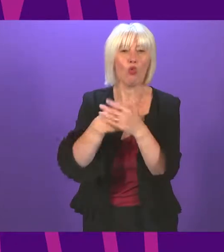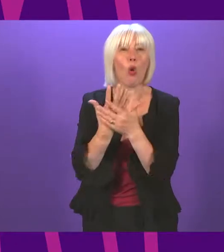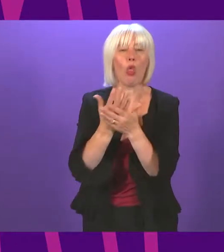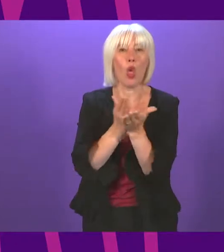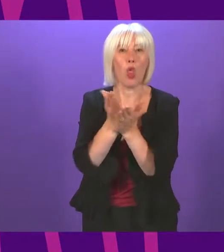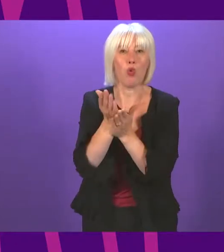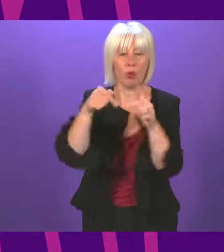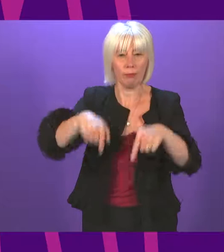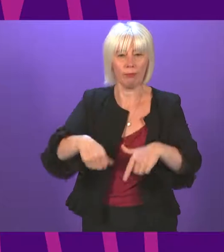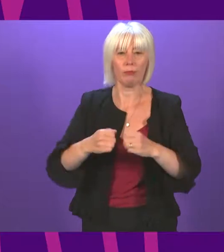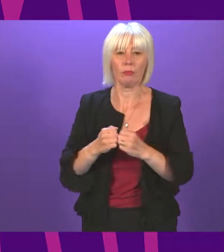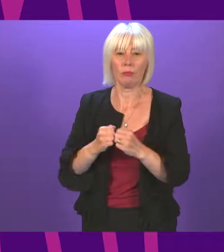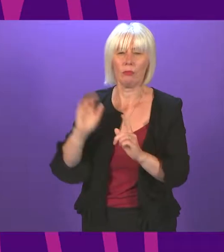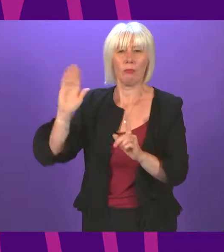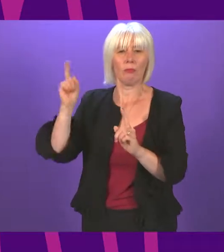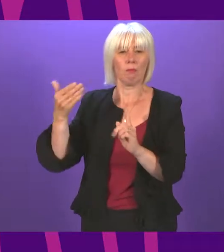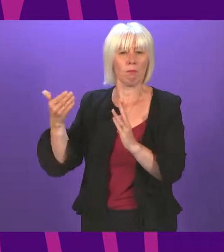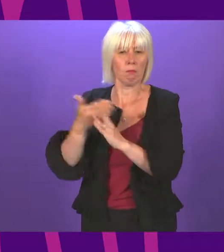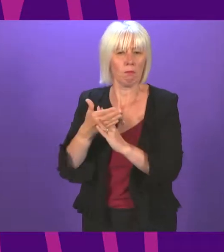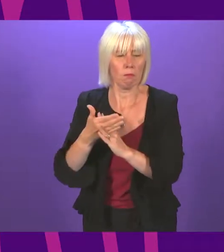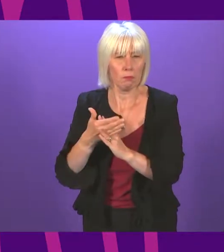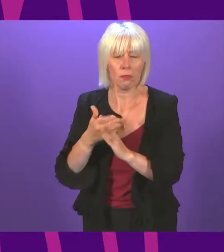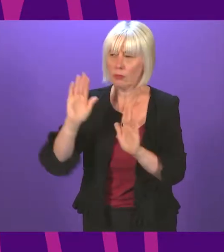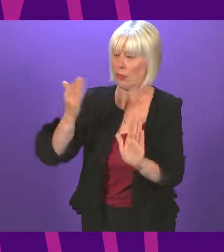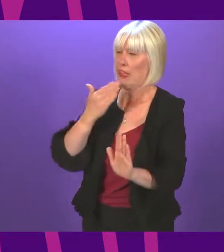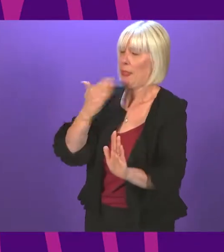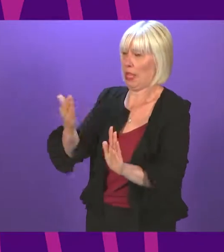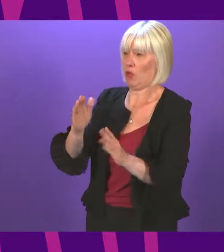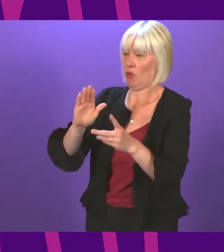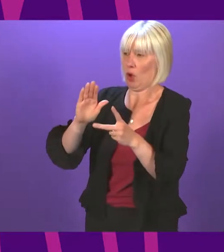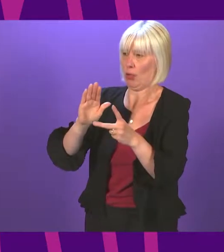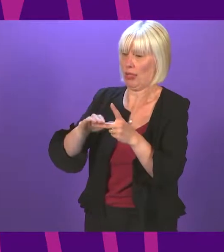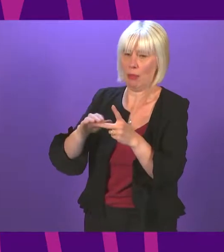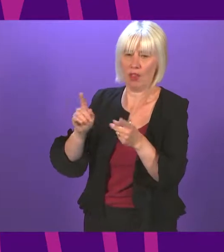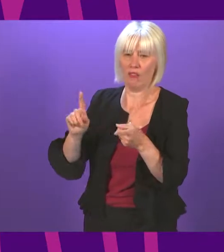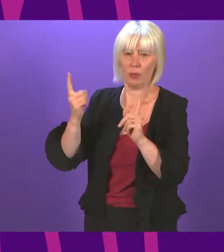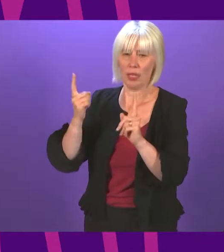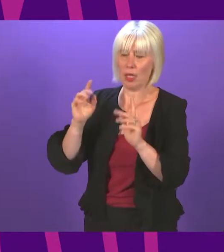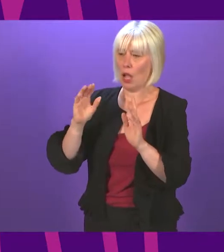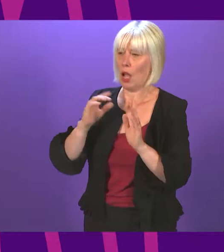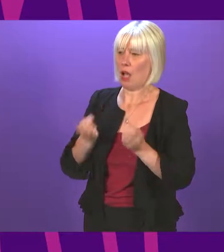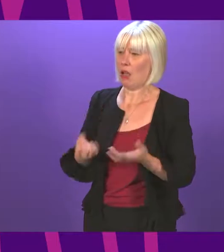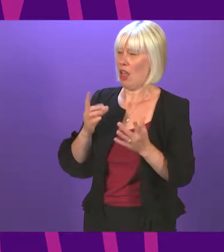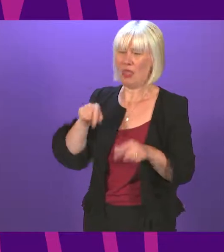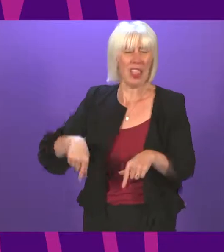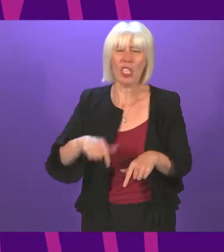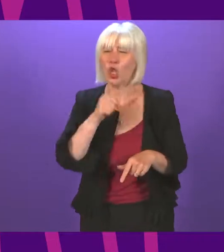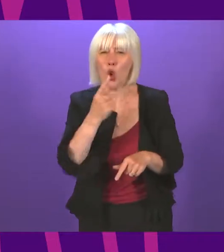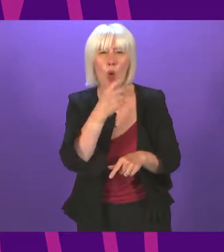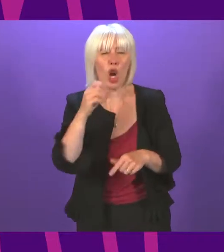course. Stephen Kerr. I'm grateful to the Deputy First Minister for giving way. This is not, in fact, 100 days or whatever.